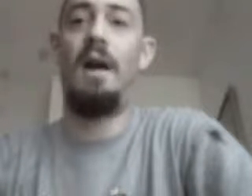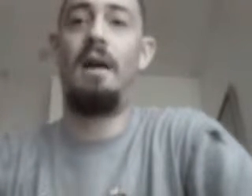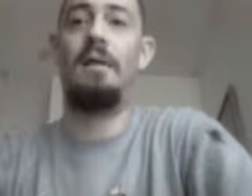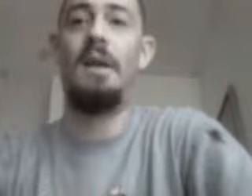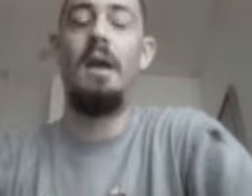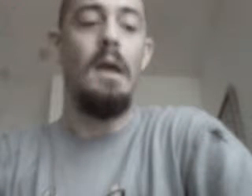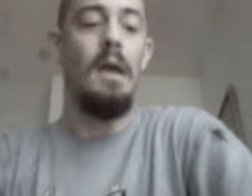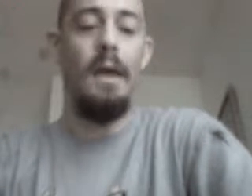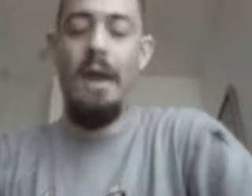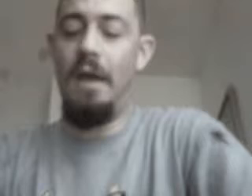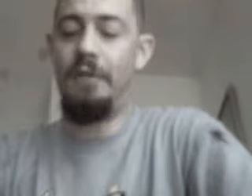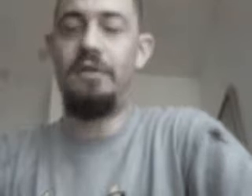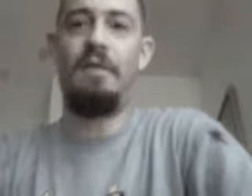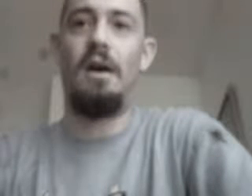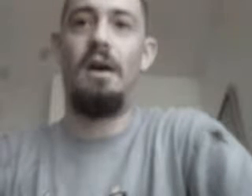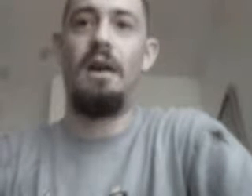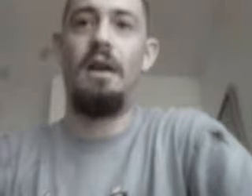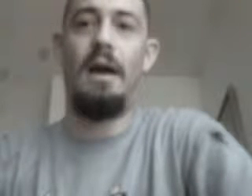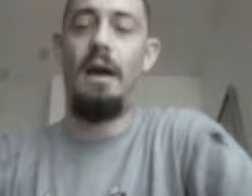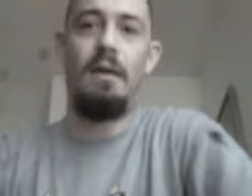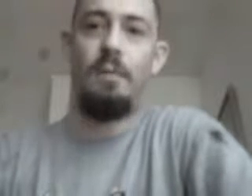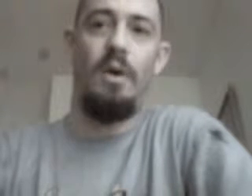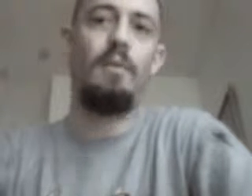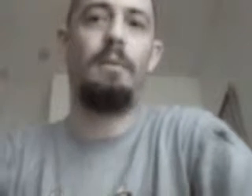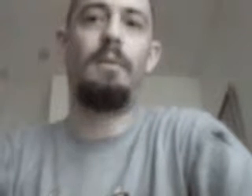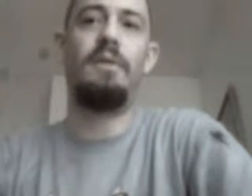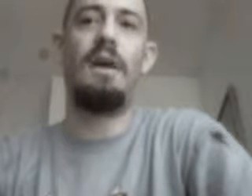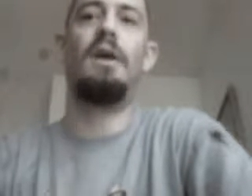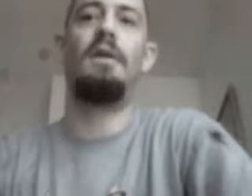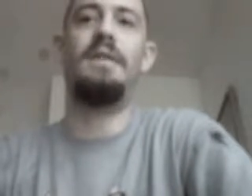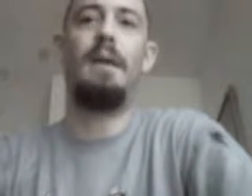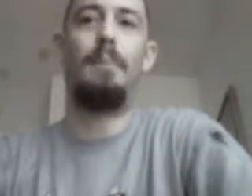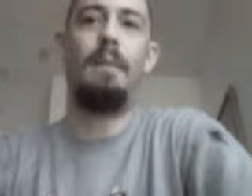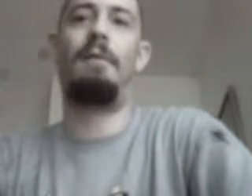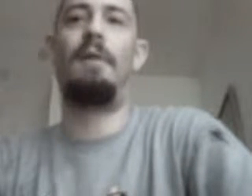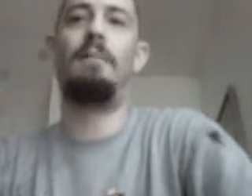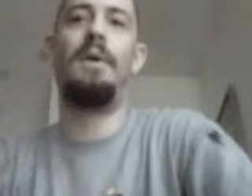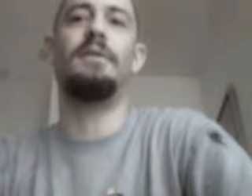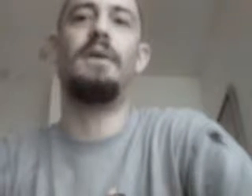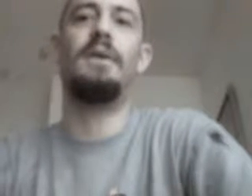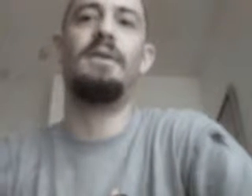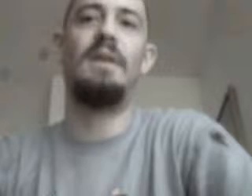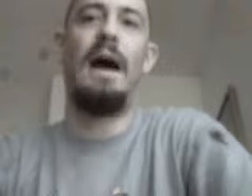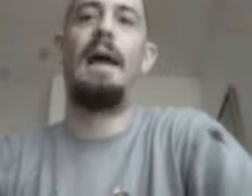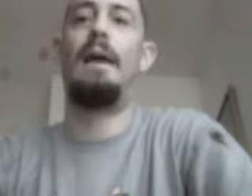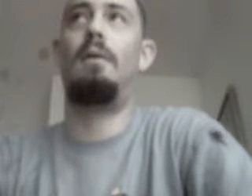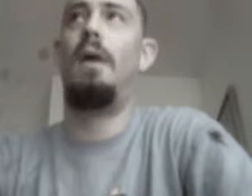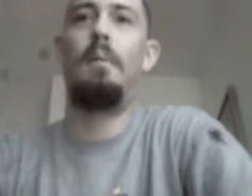tired of it, if you drive a car, and I don't have a problem with people who drive cars, they pay my fucking bills because I am a